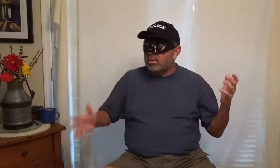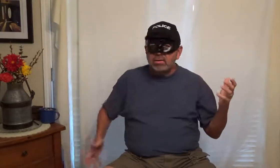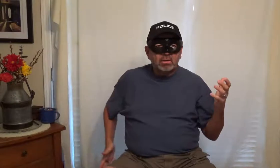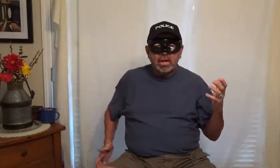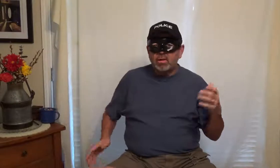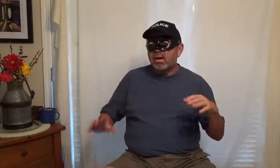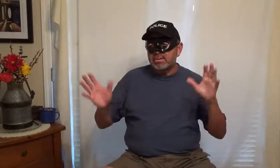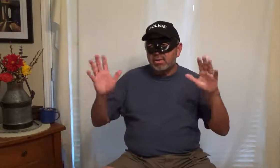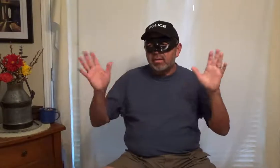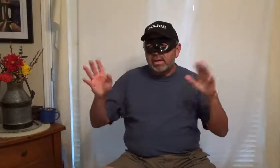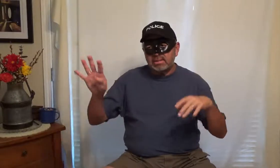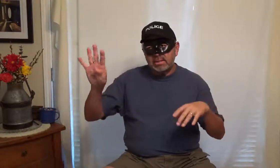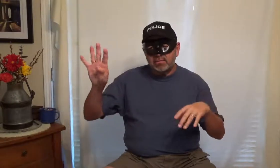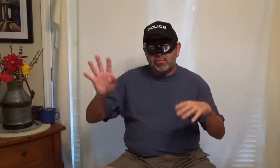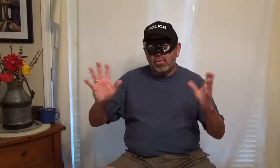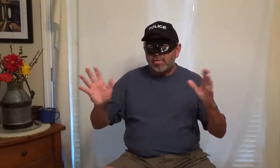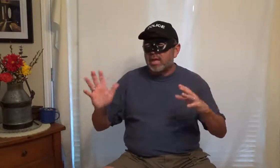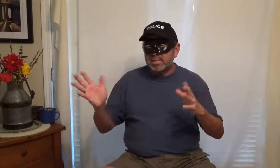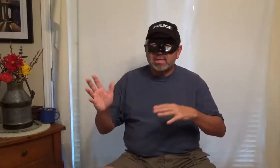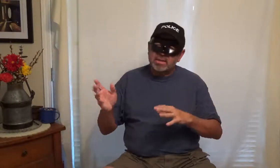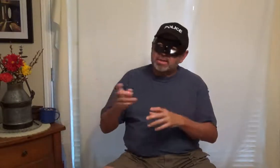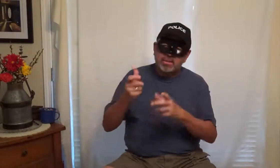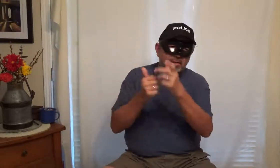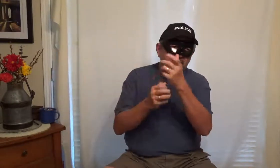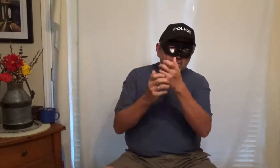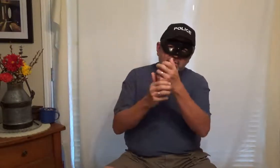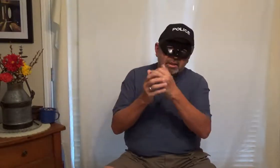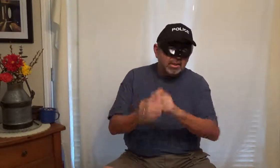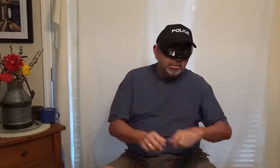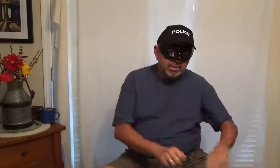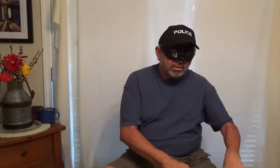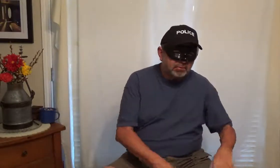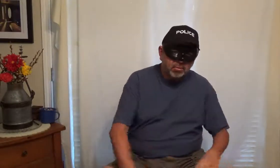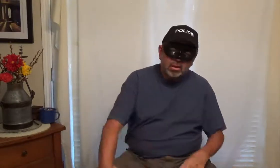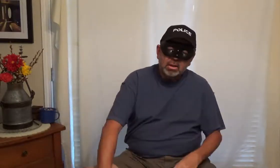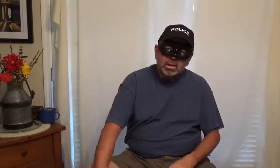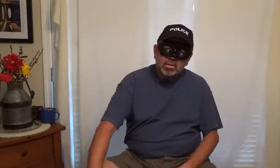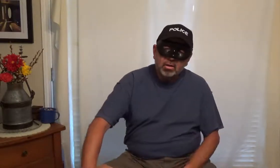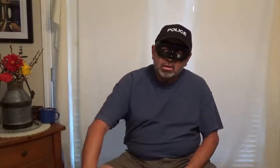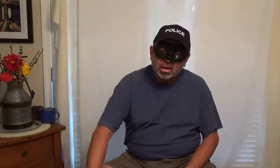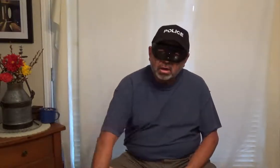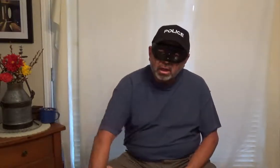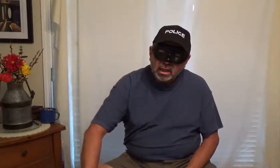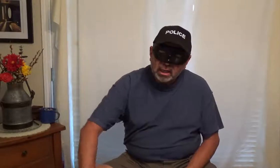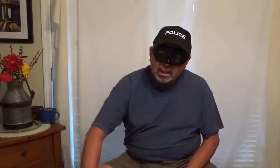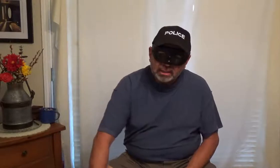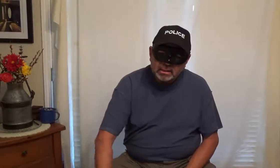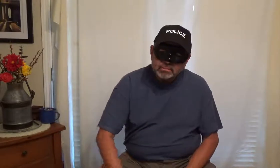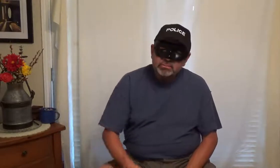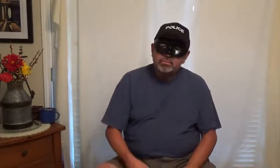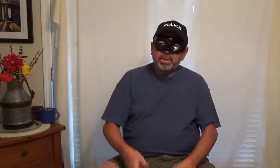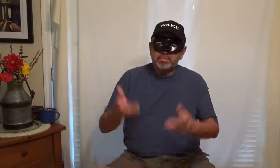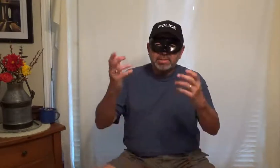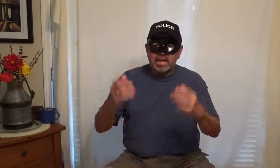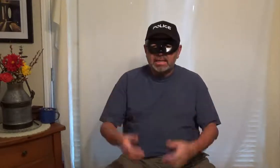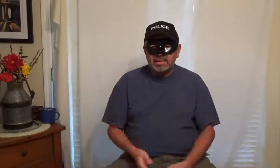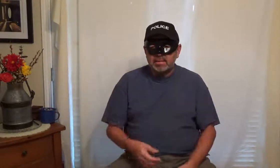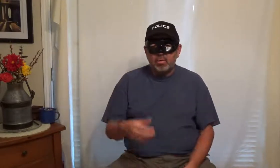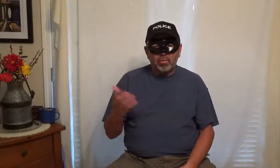and looking around oh that's okay okay it's it's a four I thought I saw something I'm unloading the shotgun I put it down the floor of our car and pick up these guys and they're both